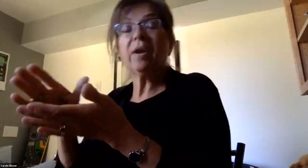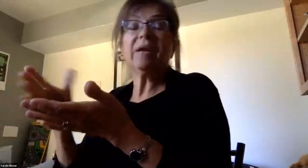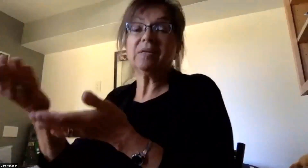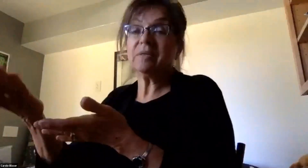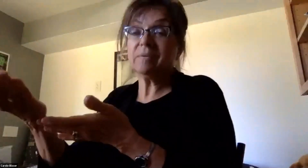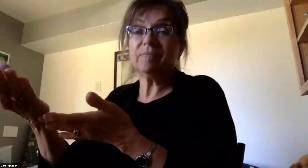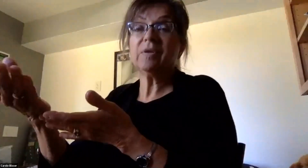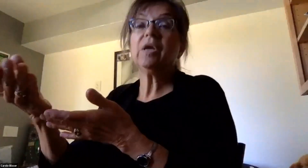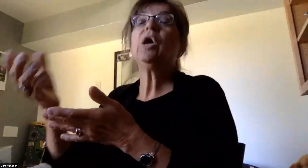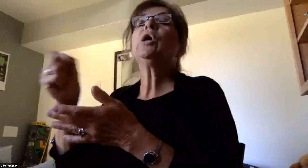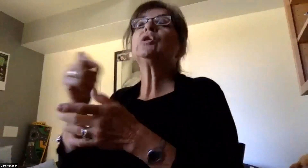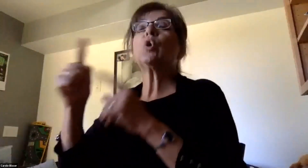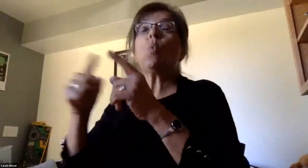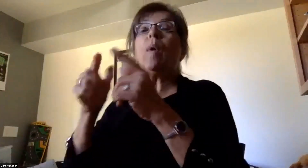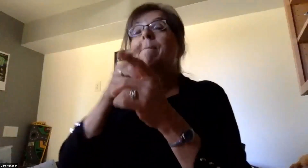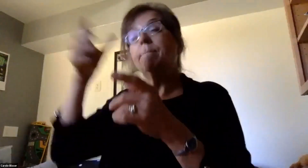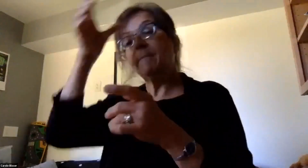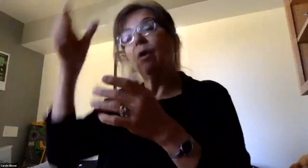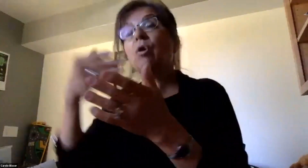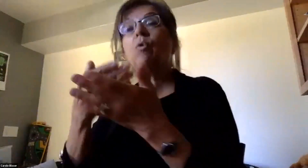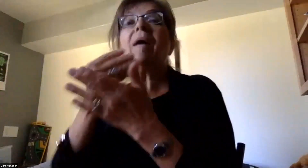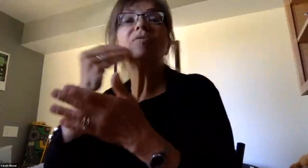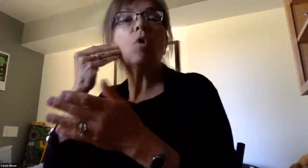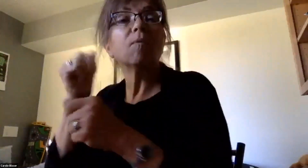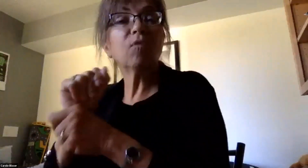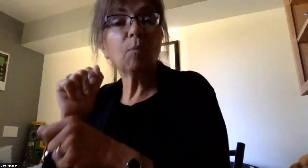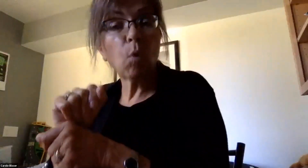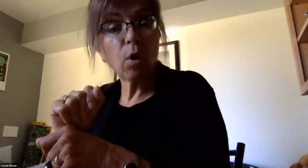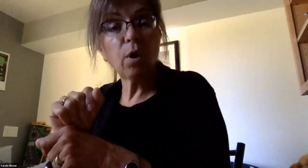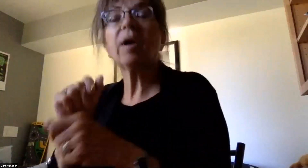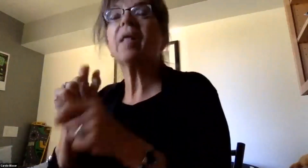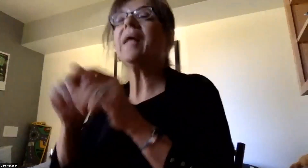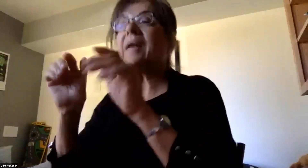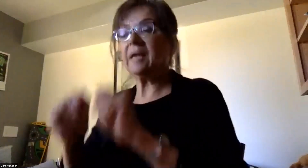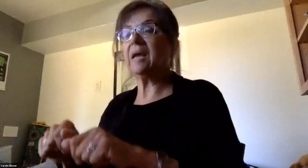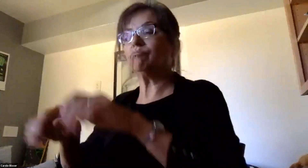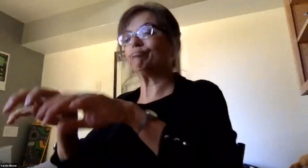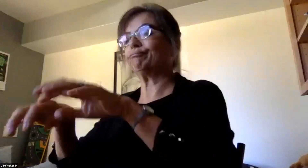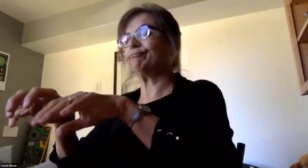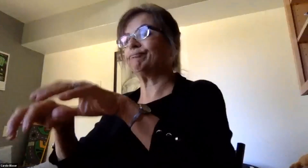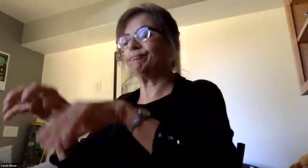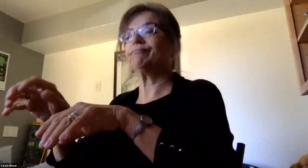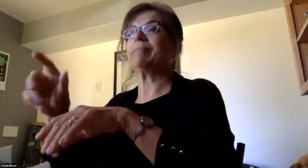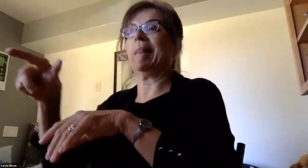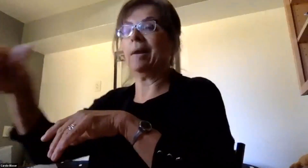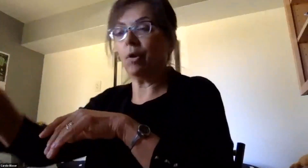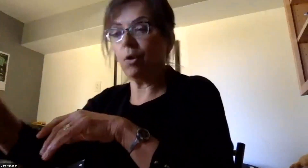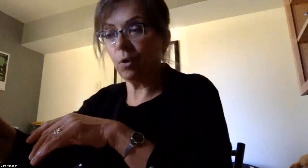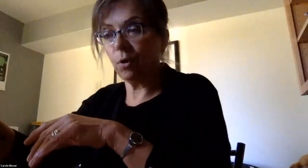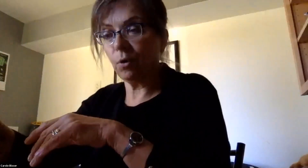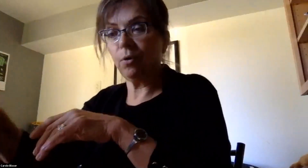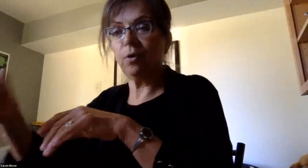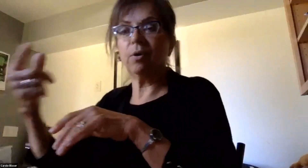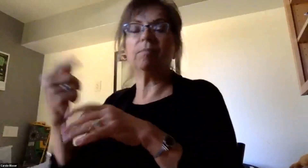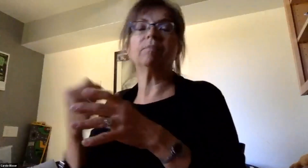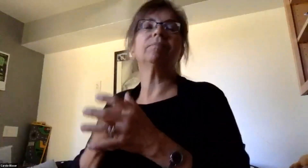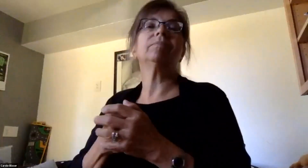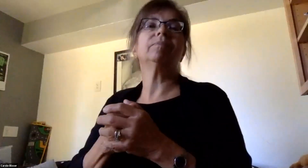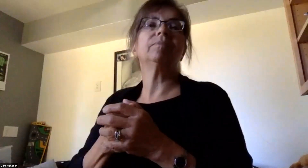from work or picks the child up from daycare, they can then access the content that was covered that day.